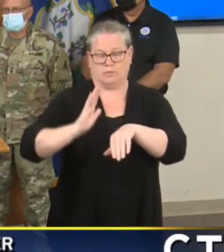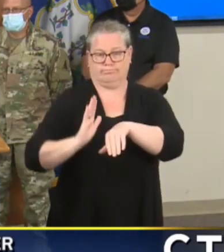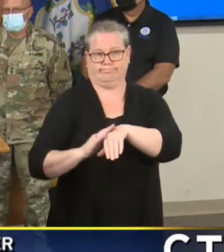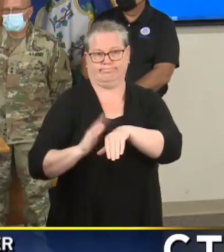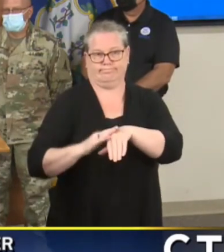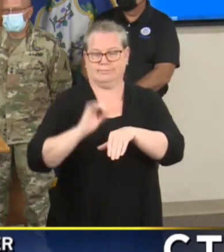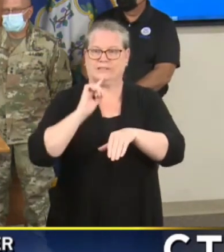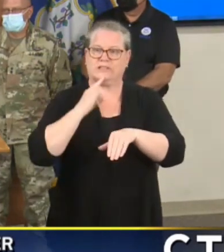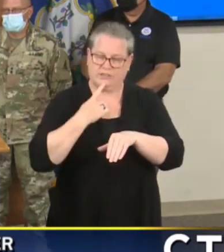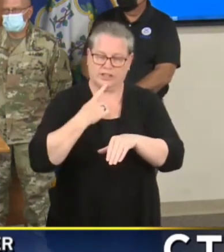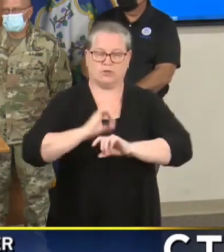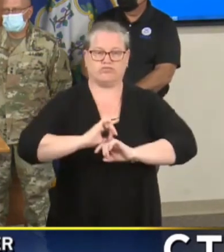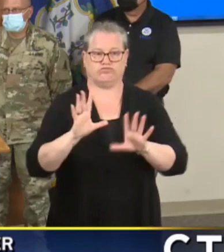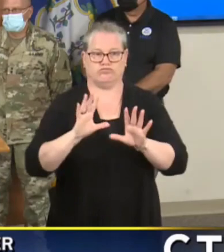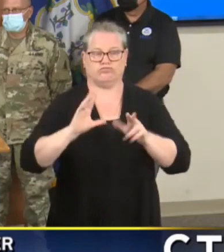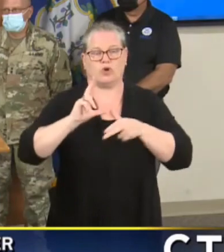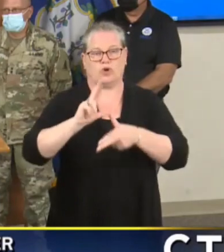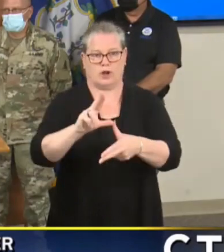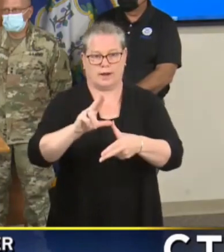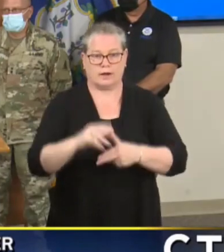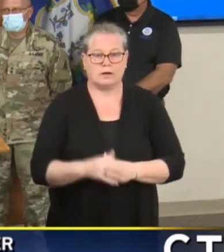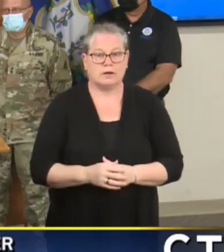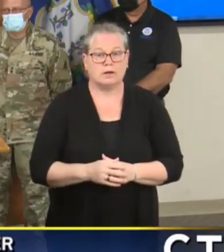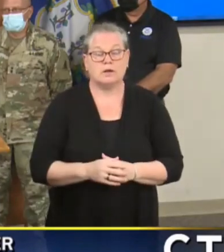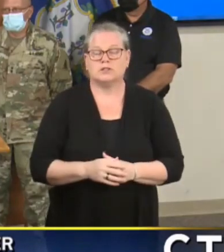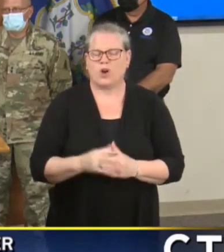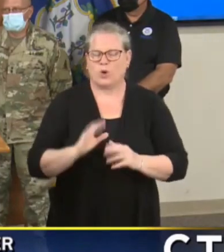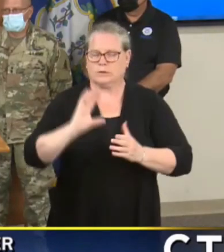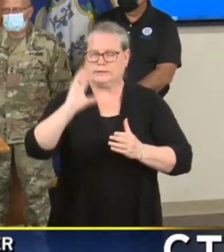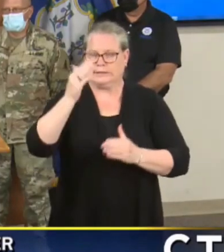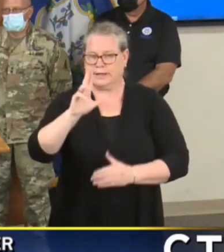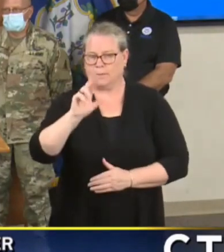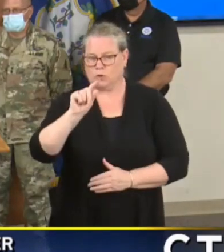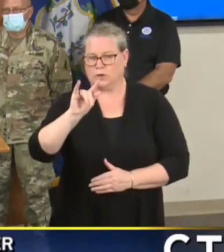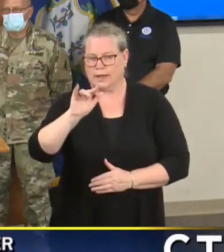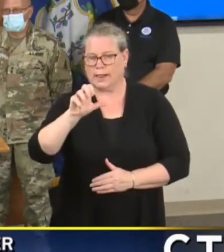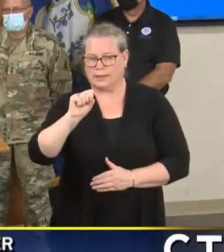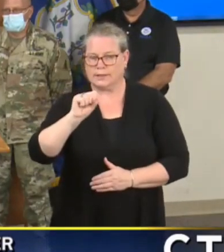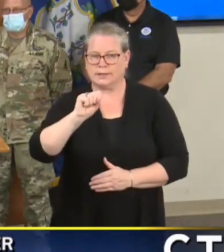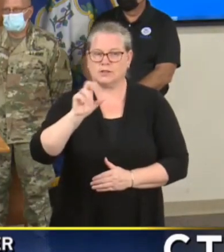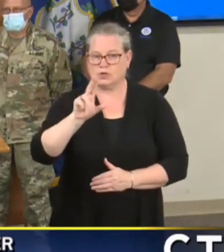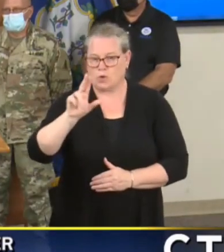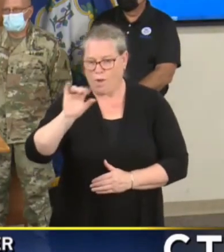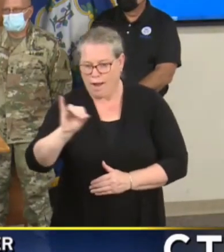do want people to know that our utilities seem to be better prepared this time.